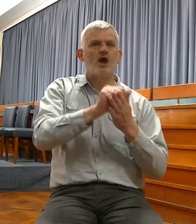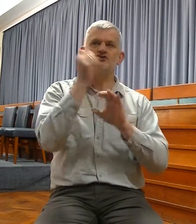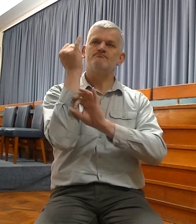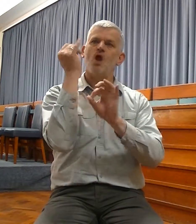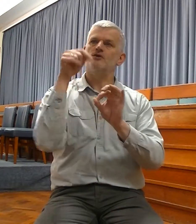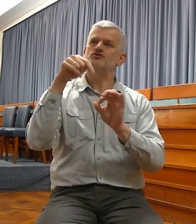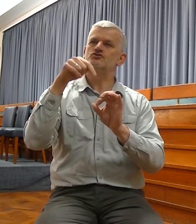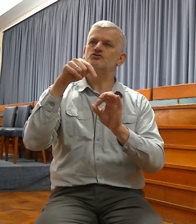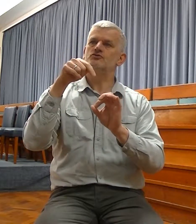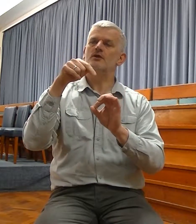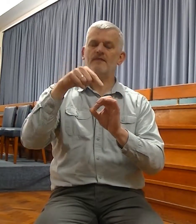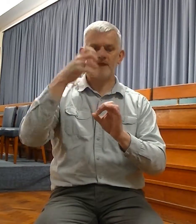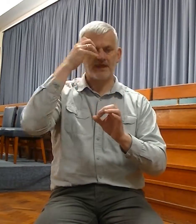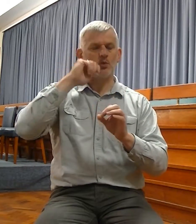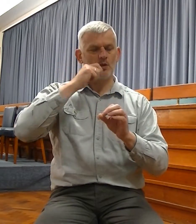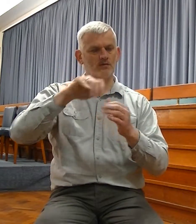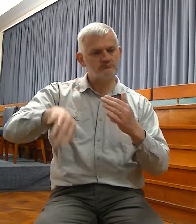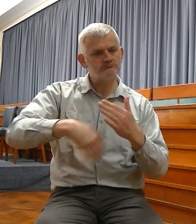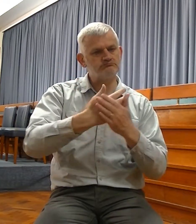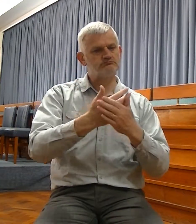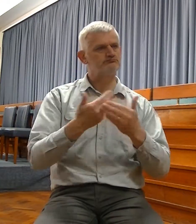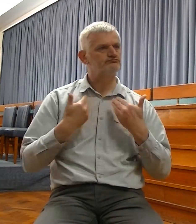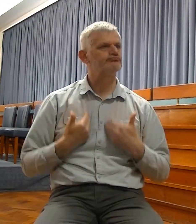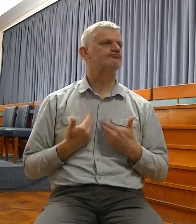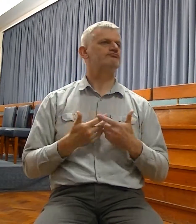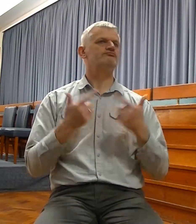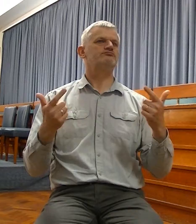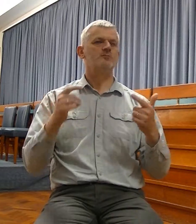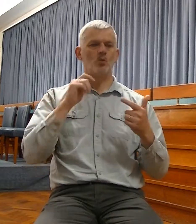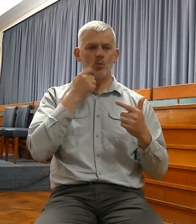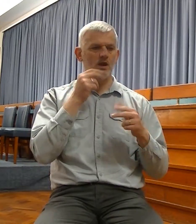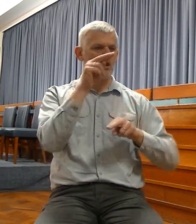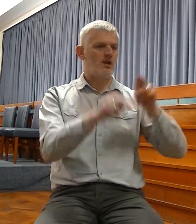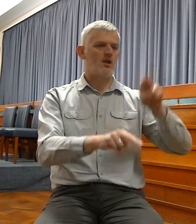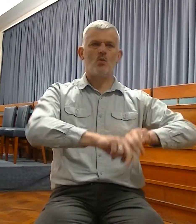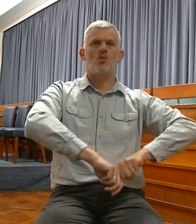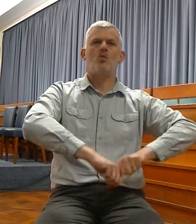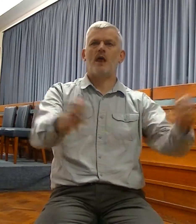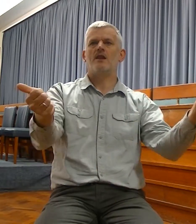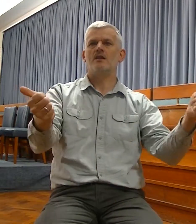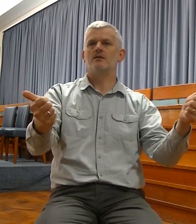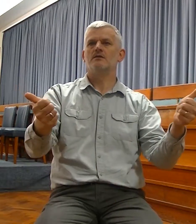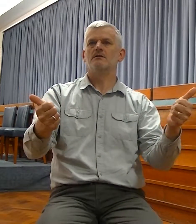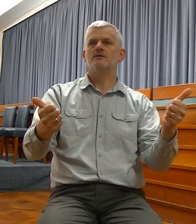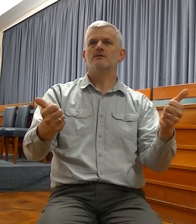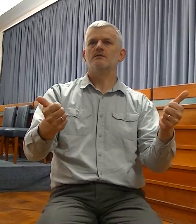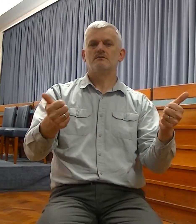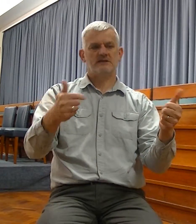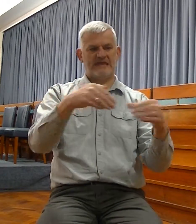clearly, the branch of David. And shall execute judgment and justice in the earth. In